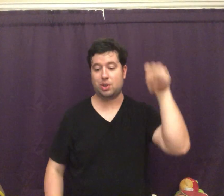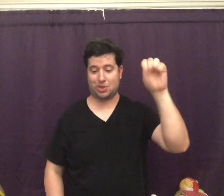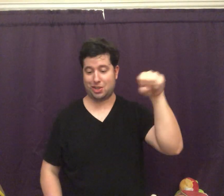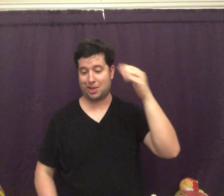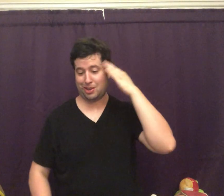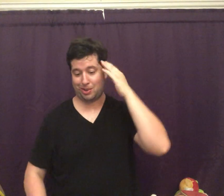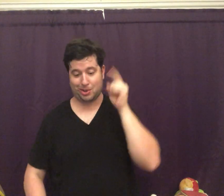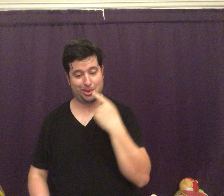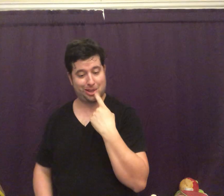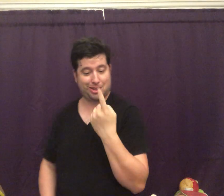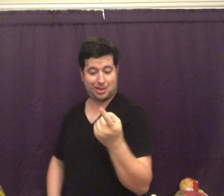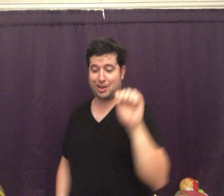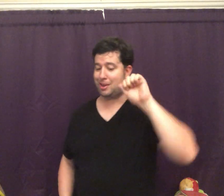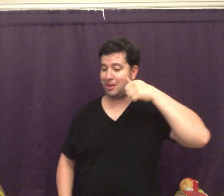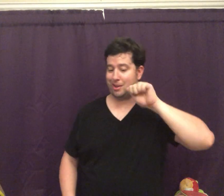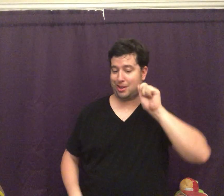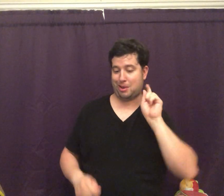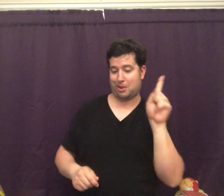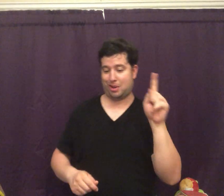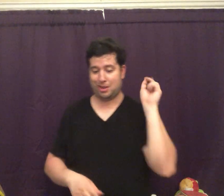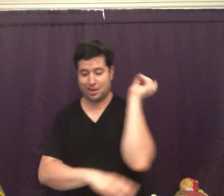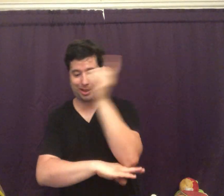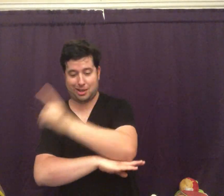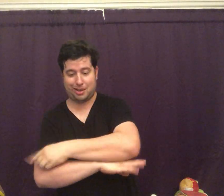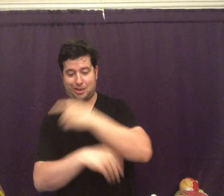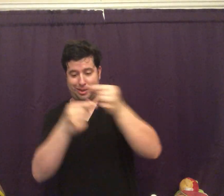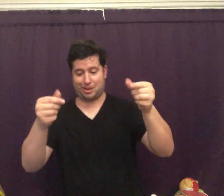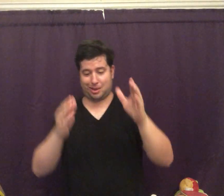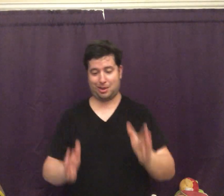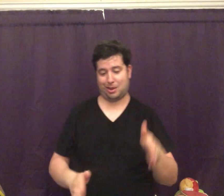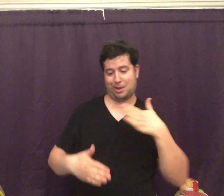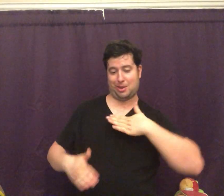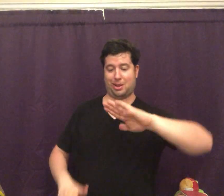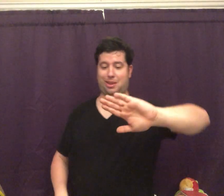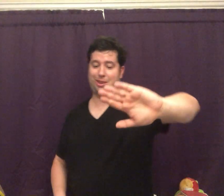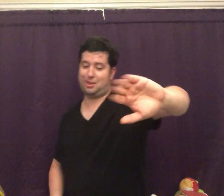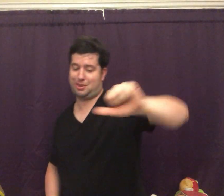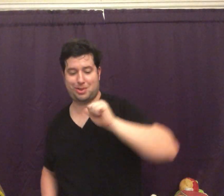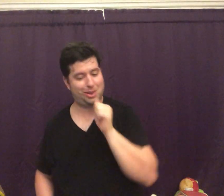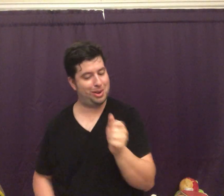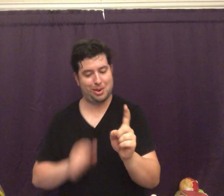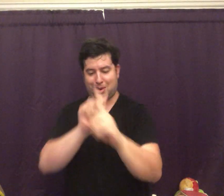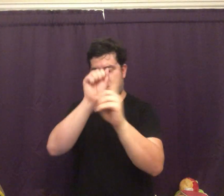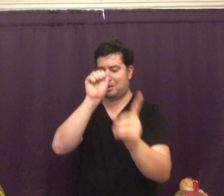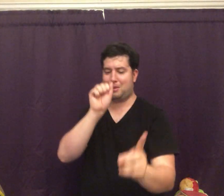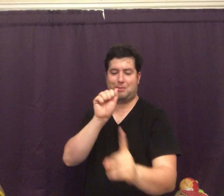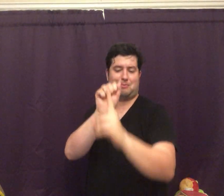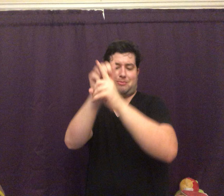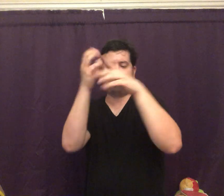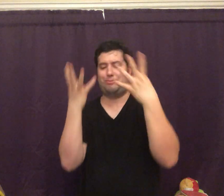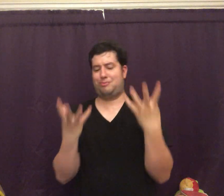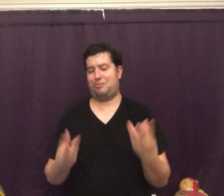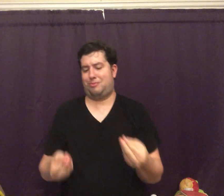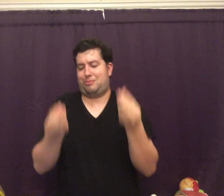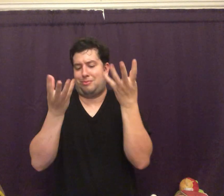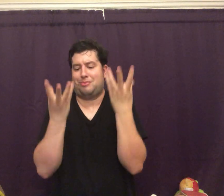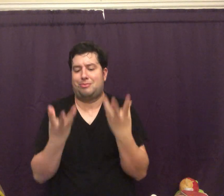so she did, and you know what they say. An apple once a day keeps your enemies away. Don't be fooled by their